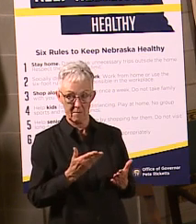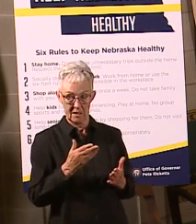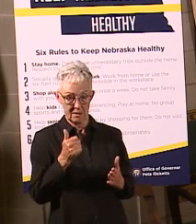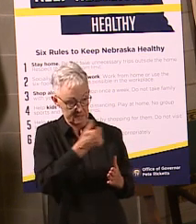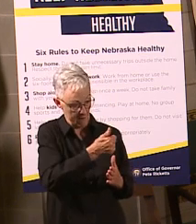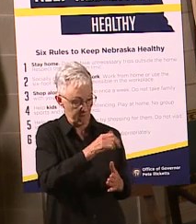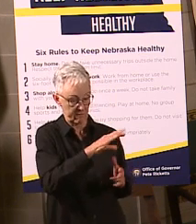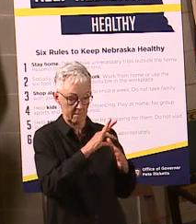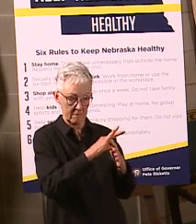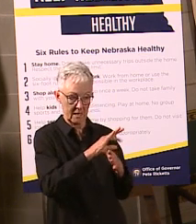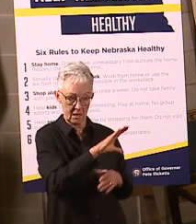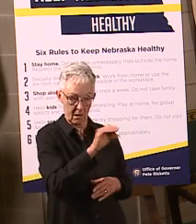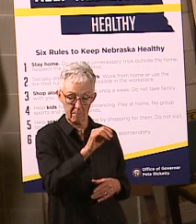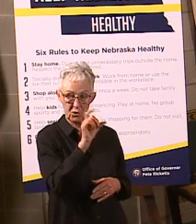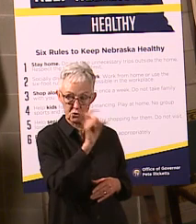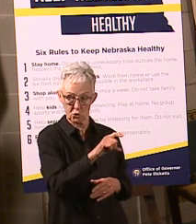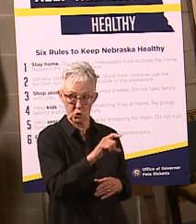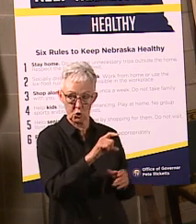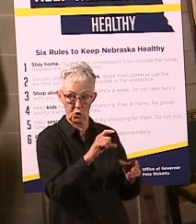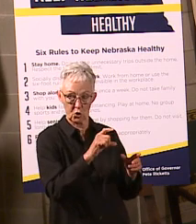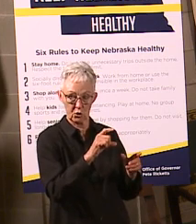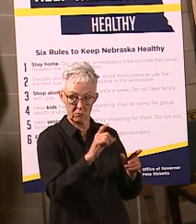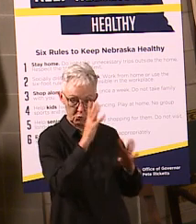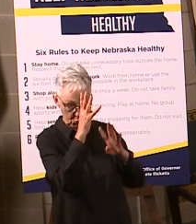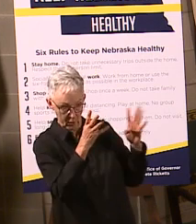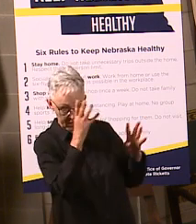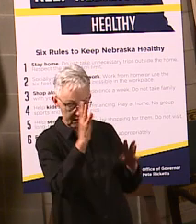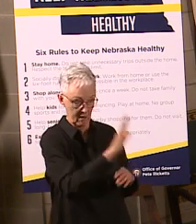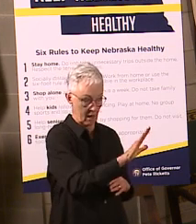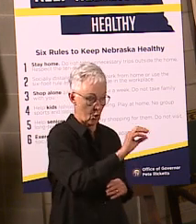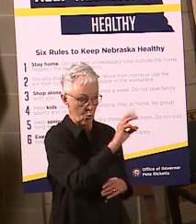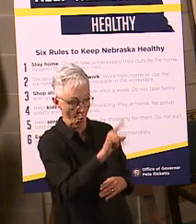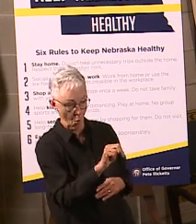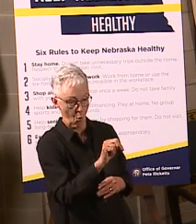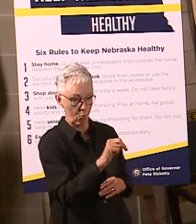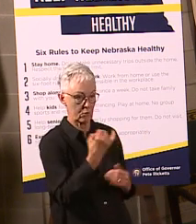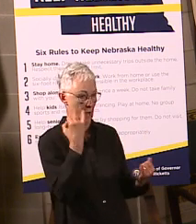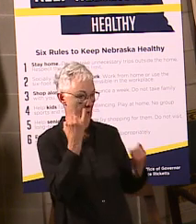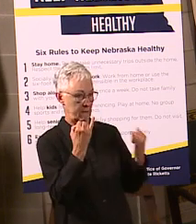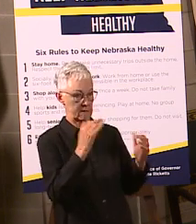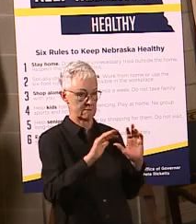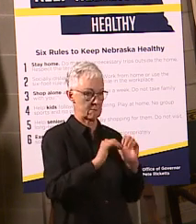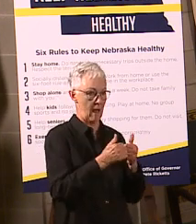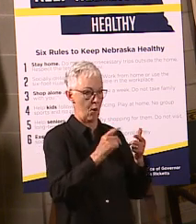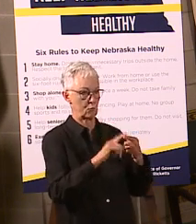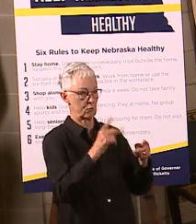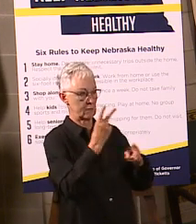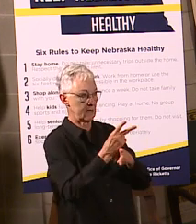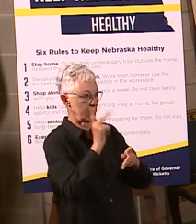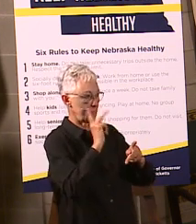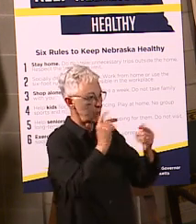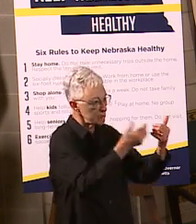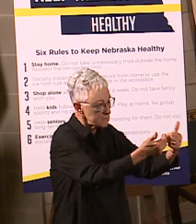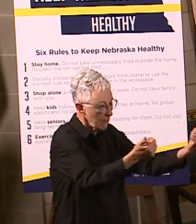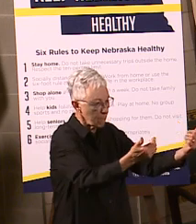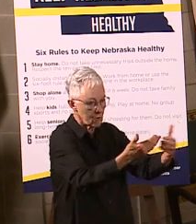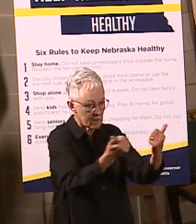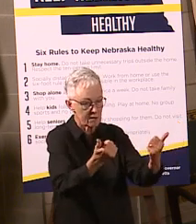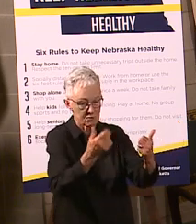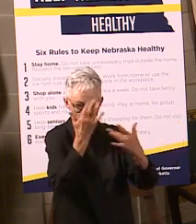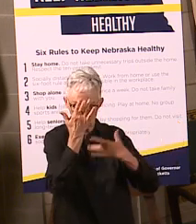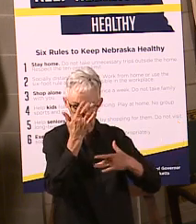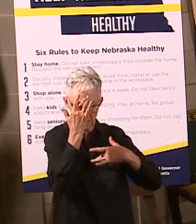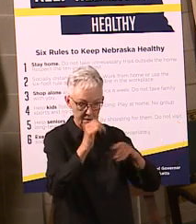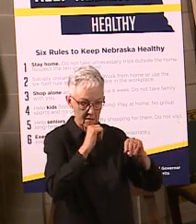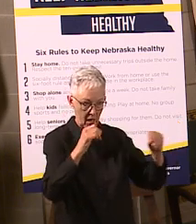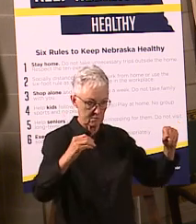changes? So the question was, gee, what about the companies? Should they have looked at the social distancing guidelines and said they should make some changes? And I do think some of the companies